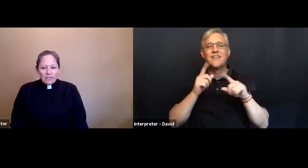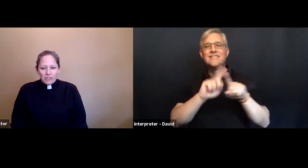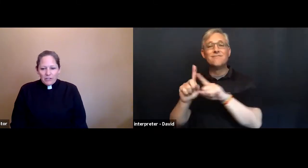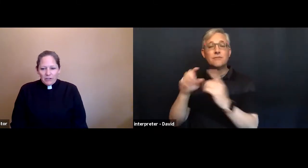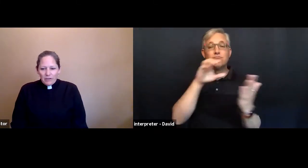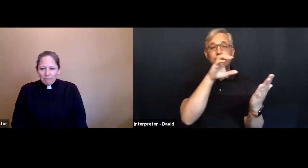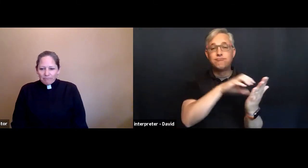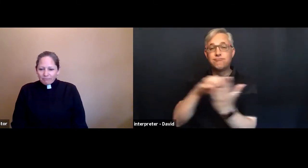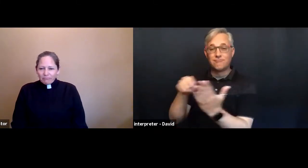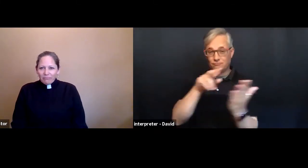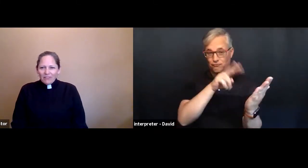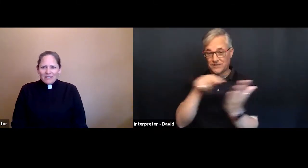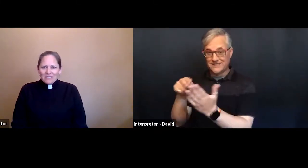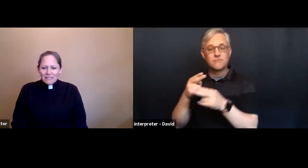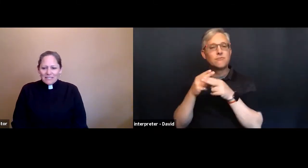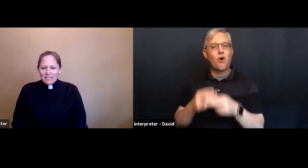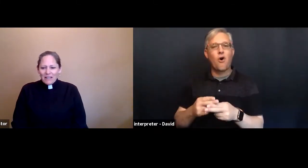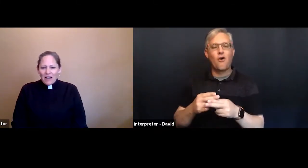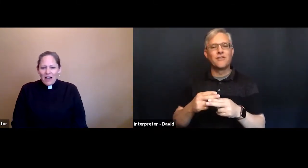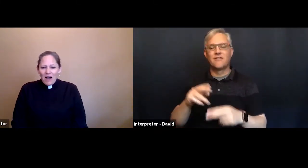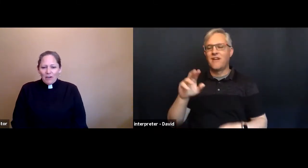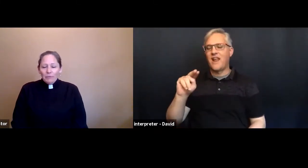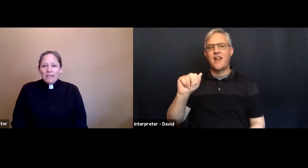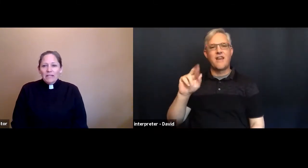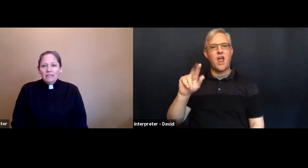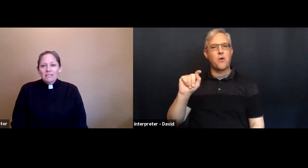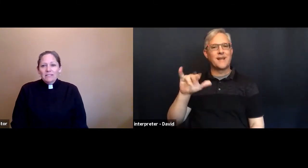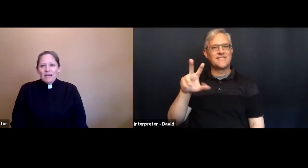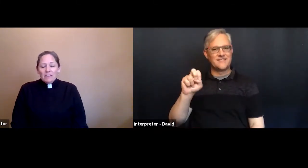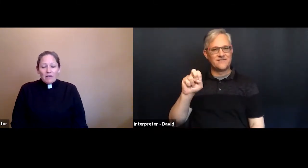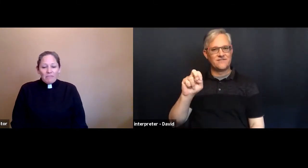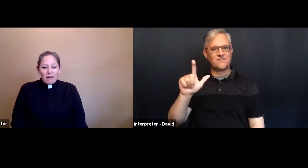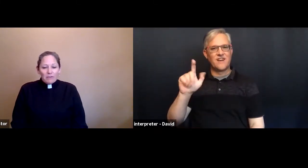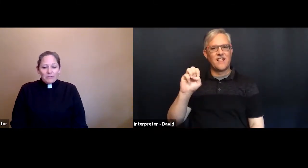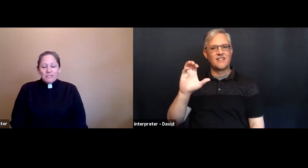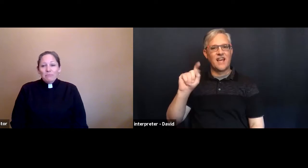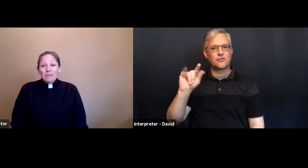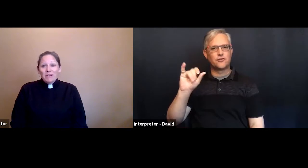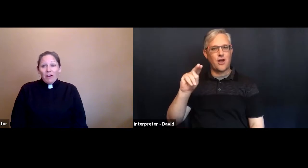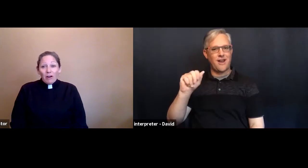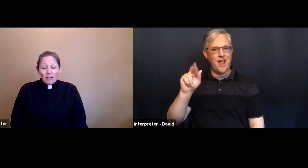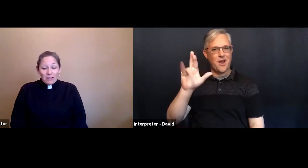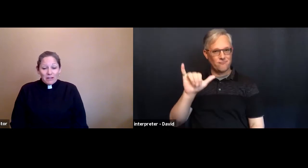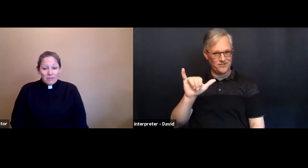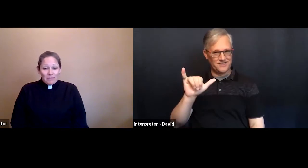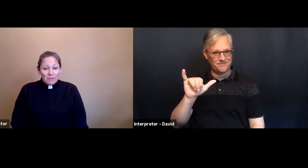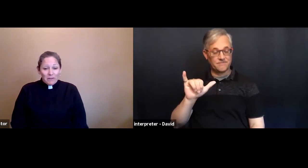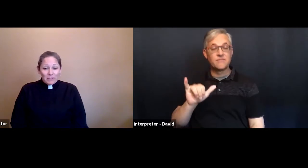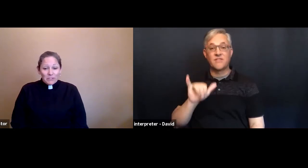Lectionary. It's a listing of readings that follows the big arc of the